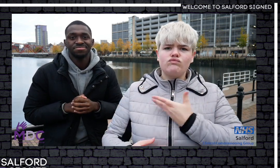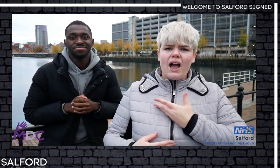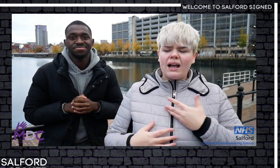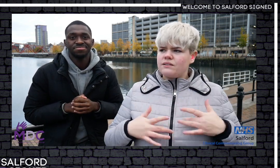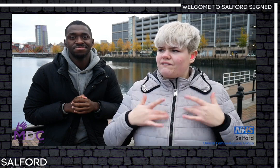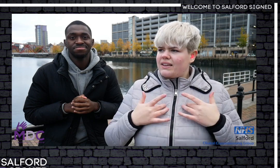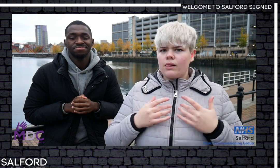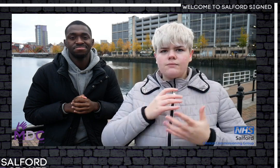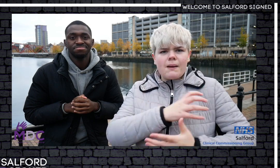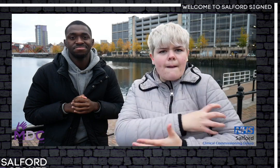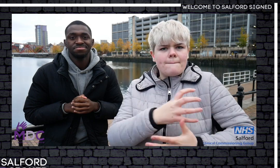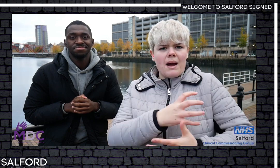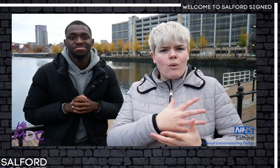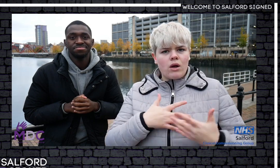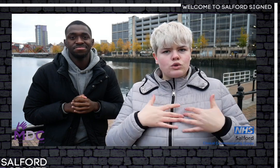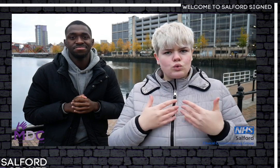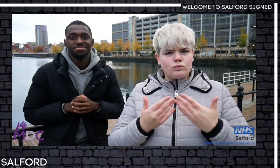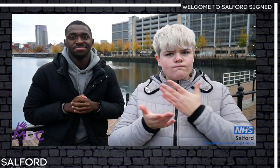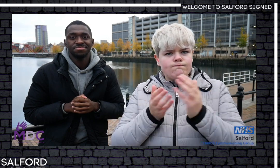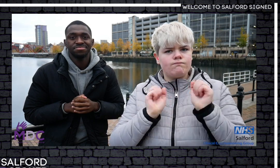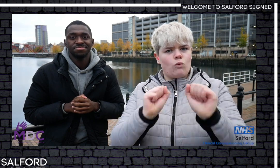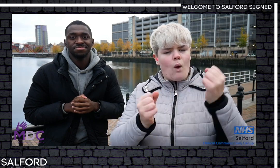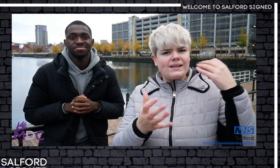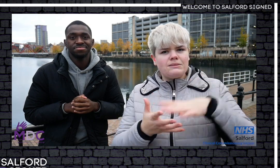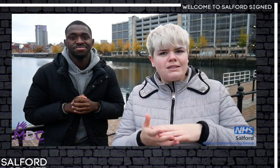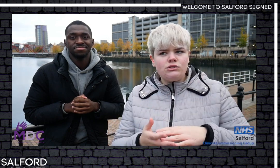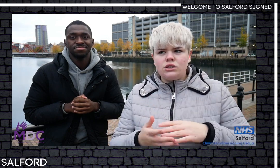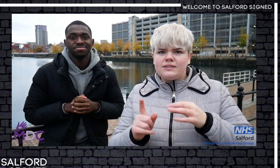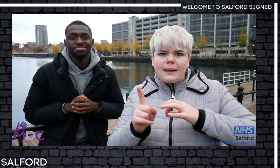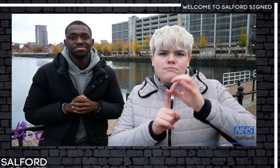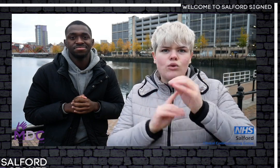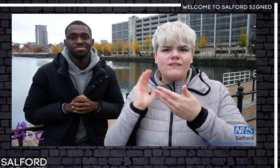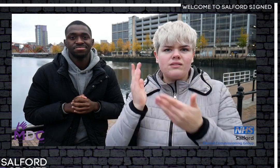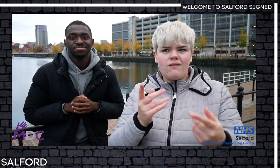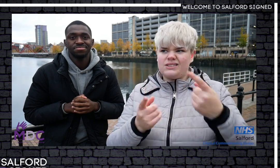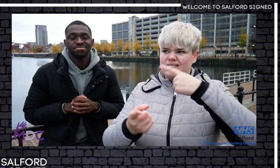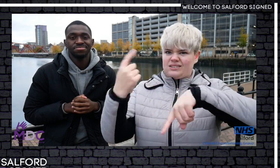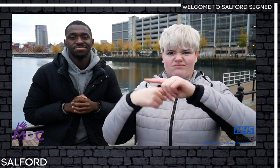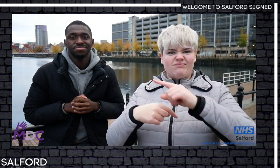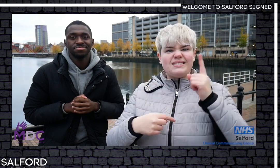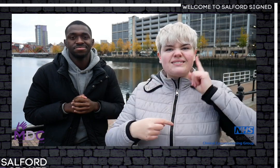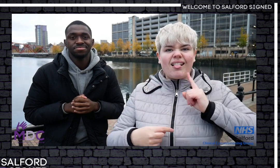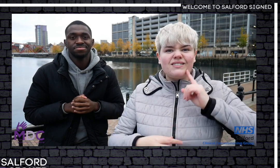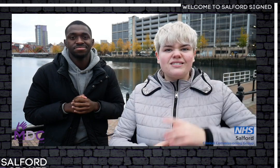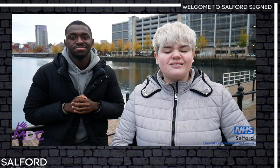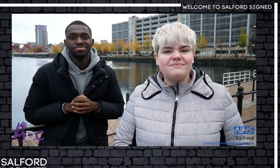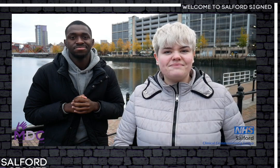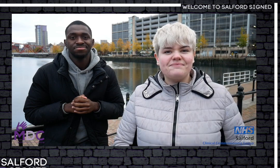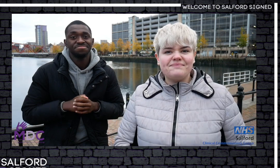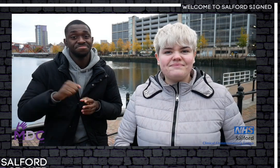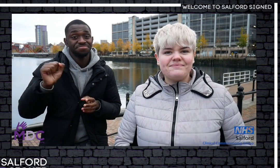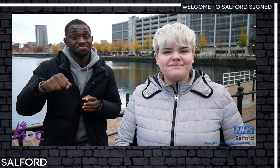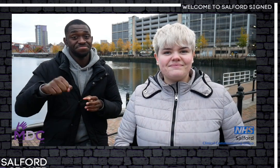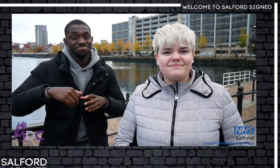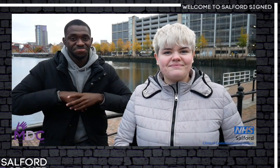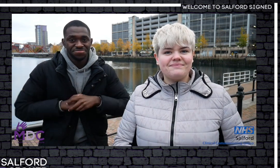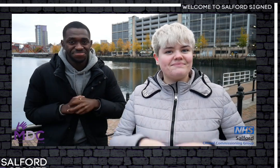assertive, confident and empowered in accessing services and improving services across Salford. Yeah,